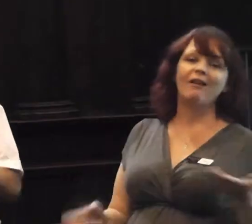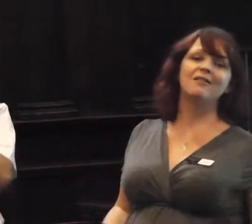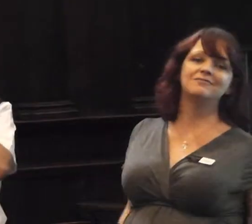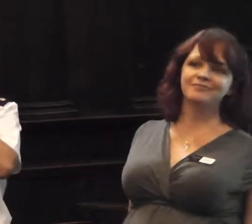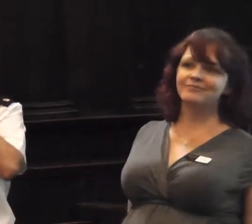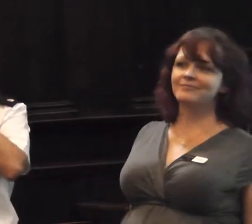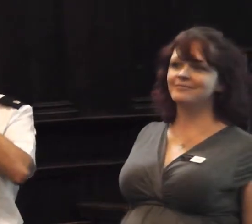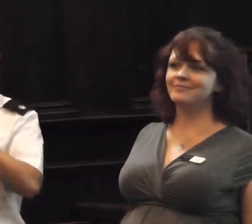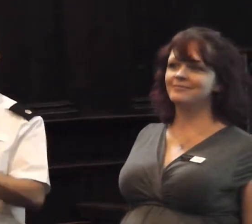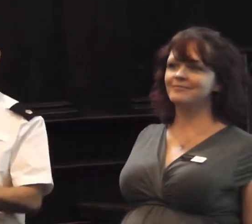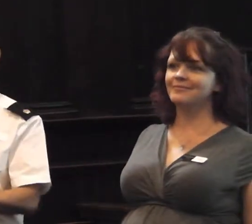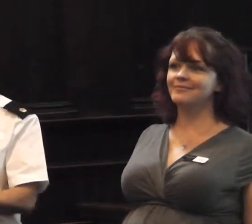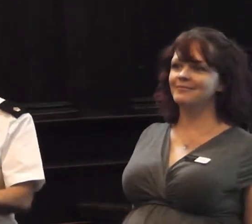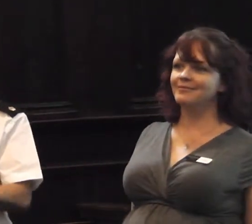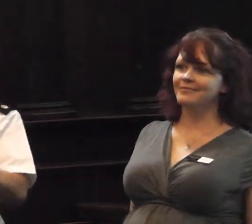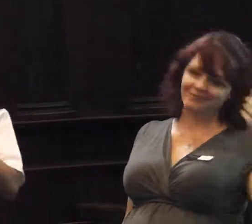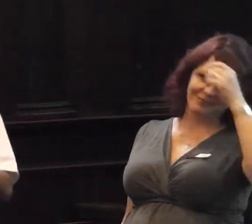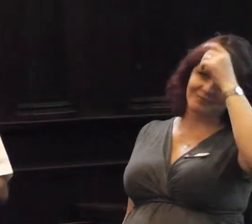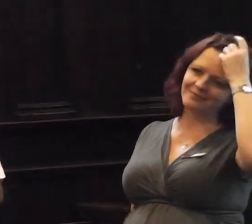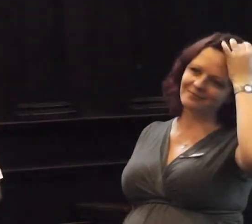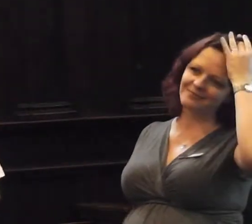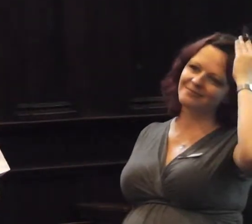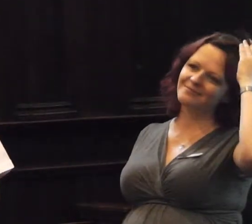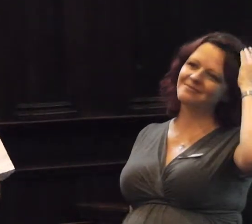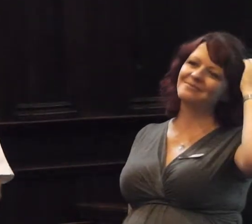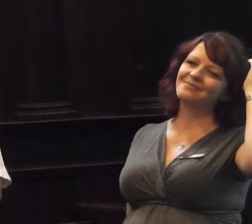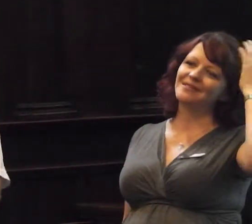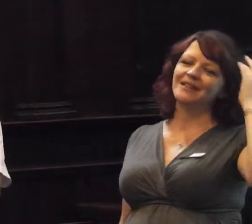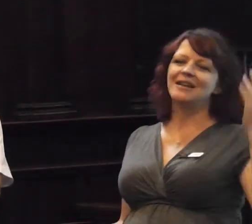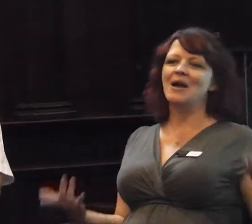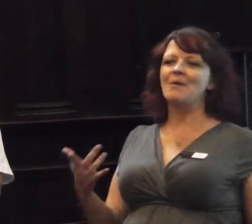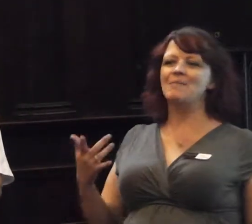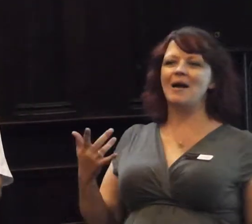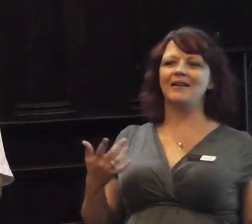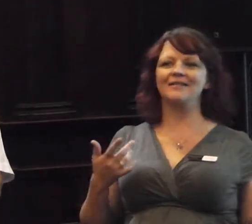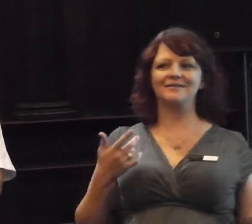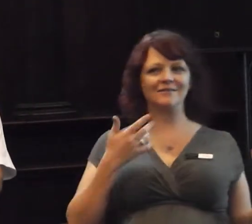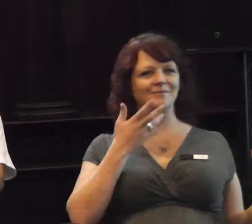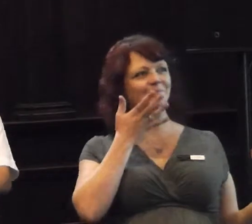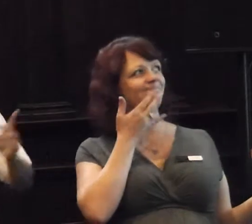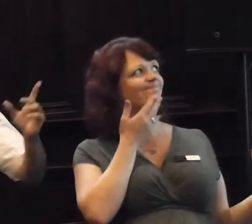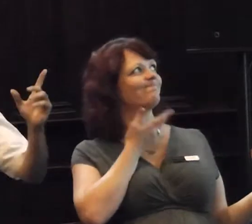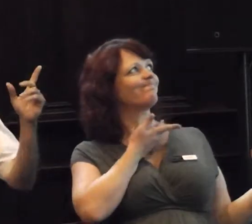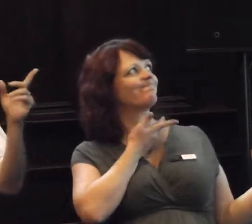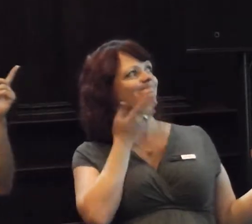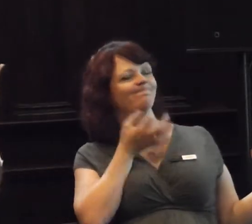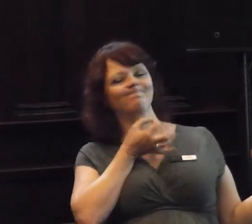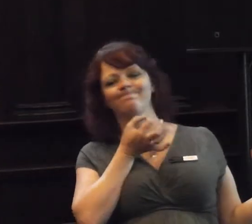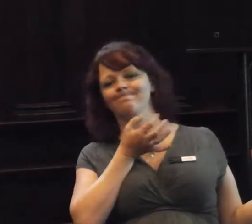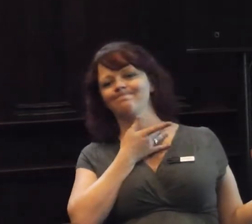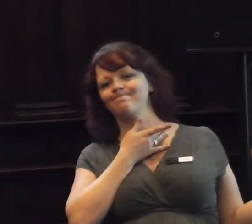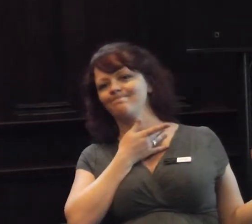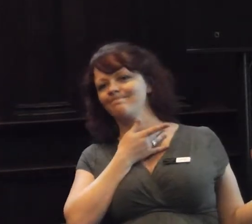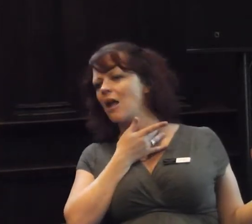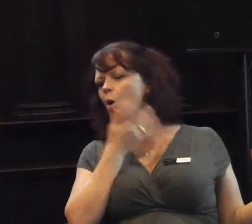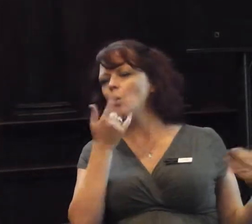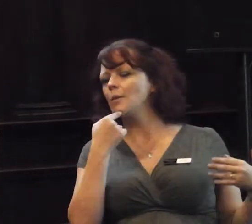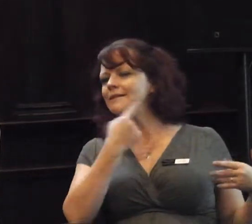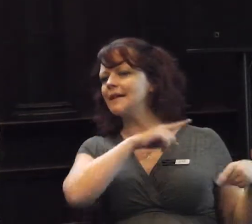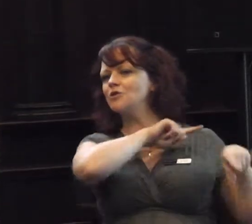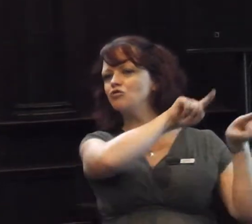Did you, did you write the Google, or I'm right to forget, whatever it's called, there. Go on, there. We would not send,